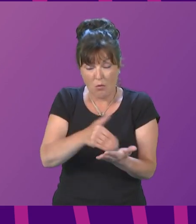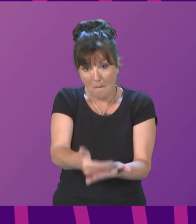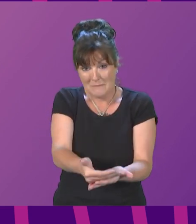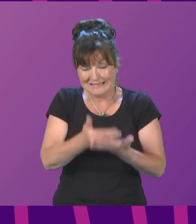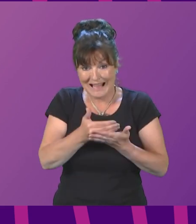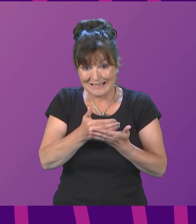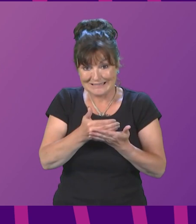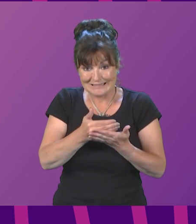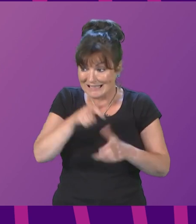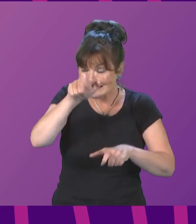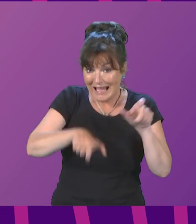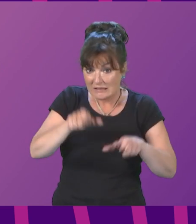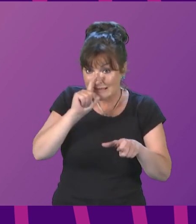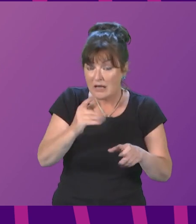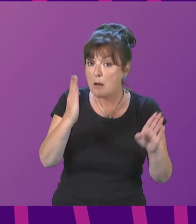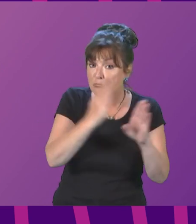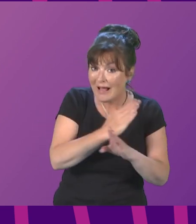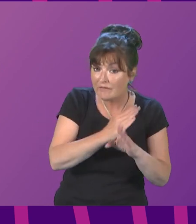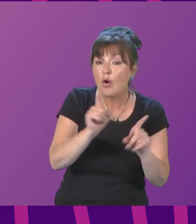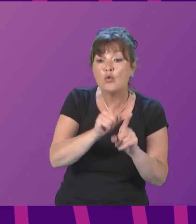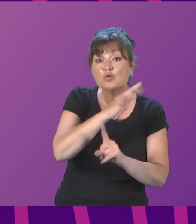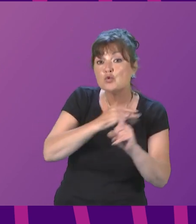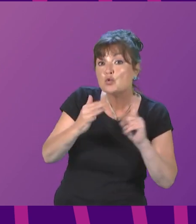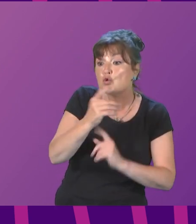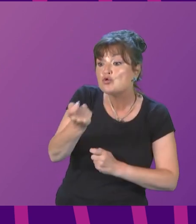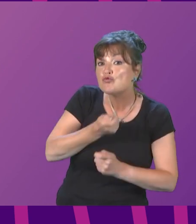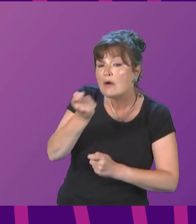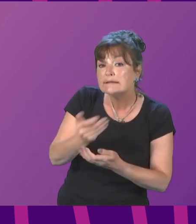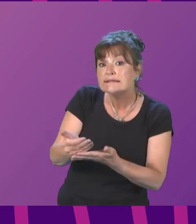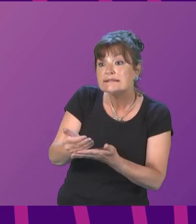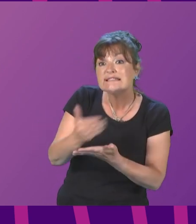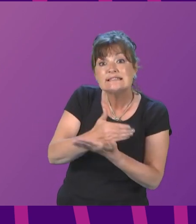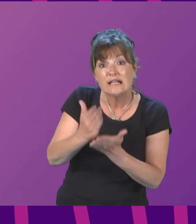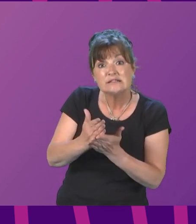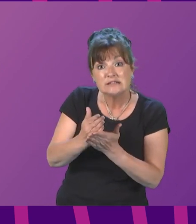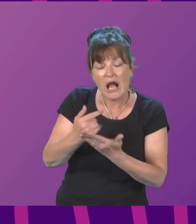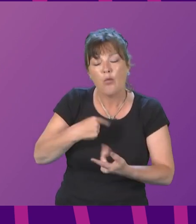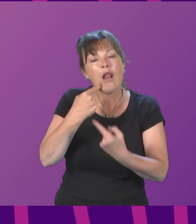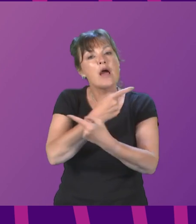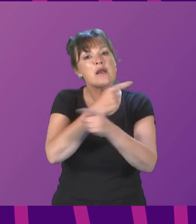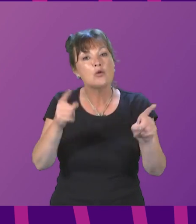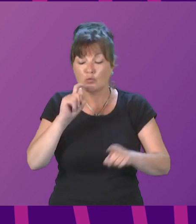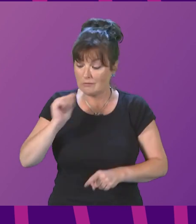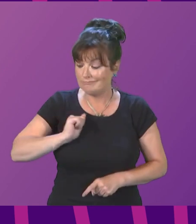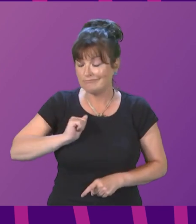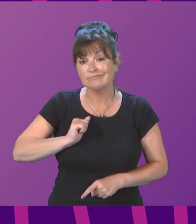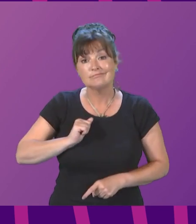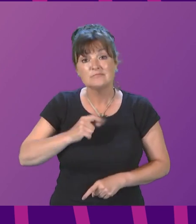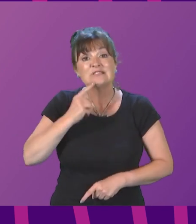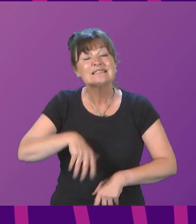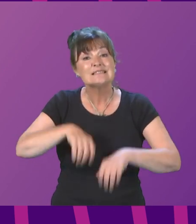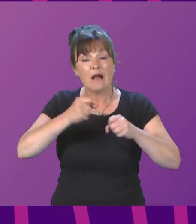in the private and in the social rented sectors. Siding officer, I can announce that we will shortly introduce